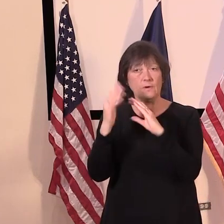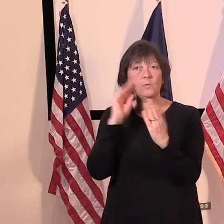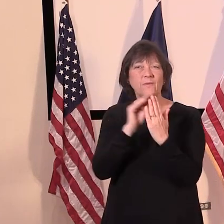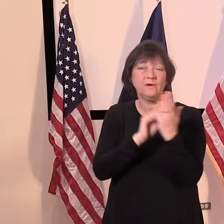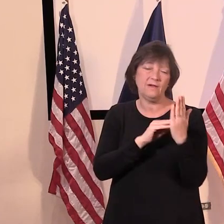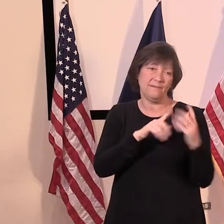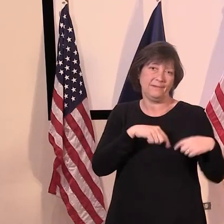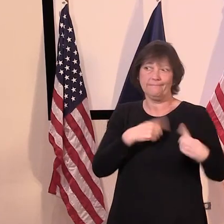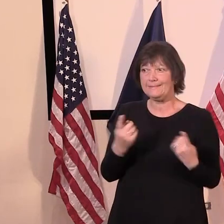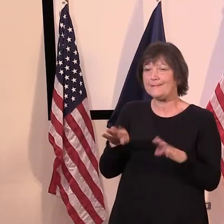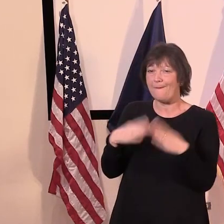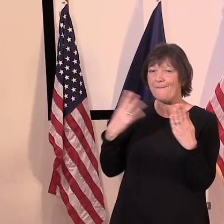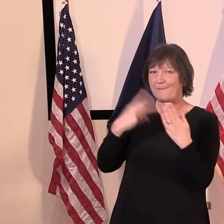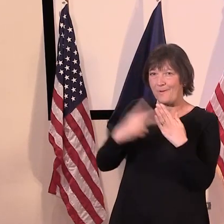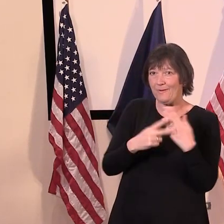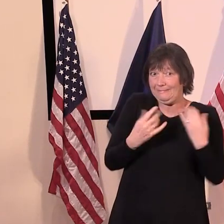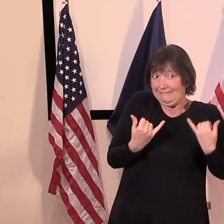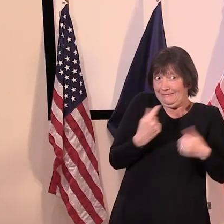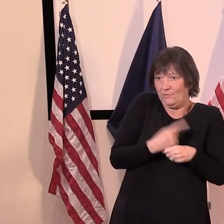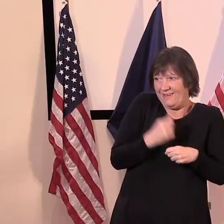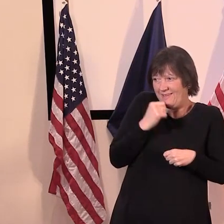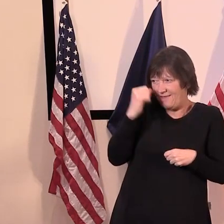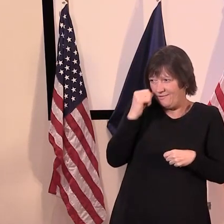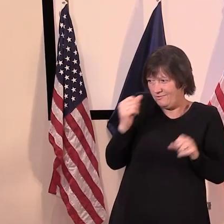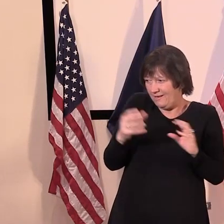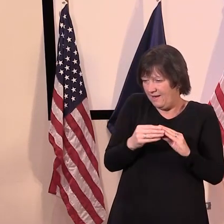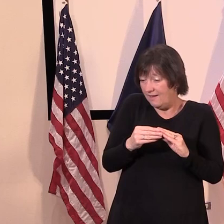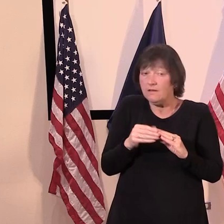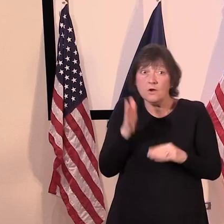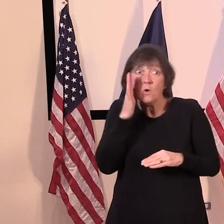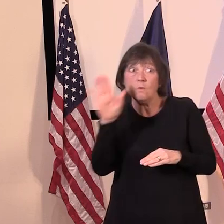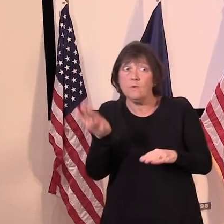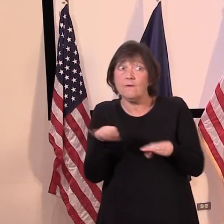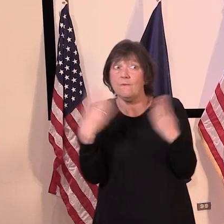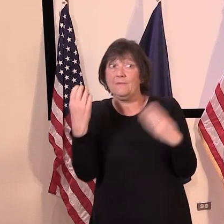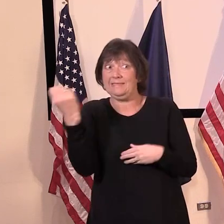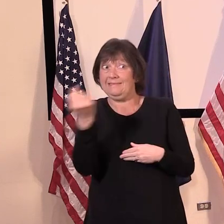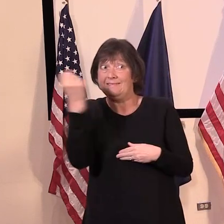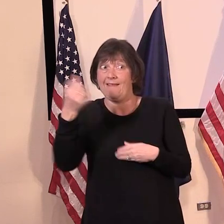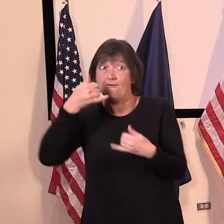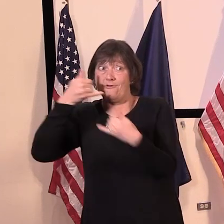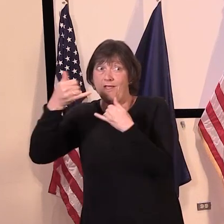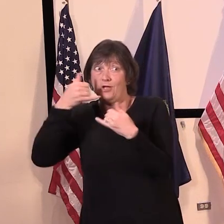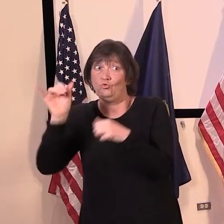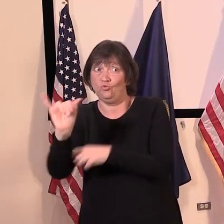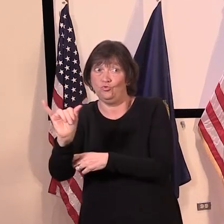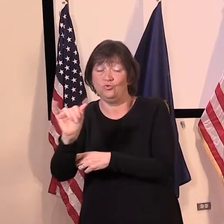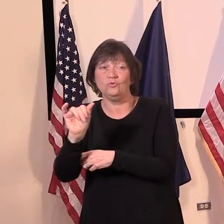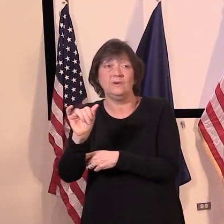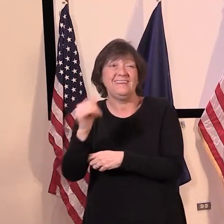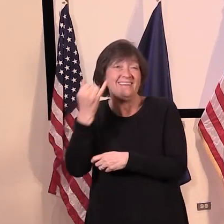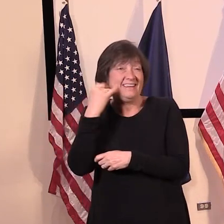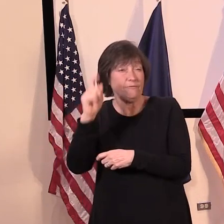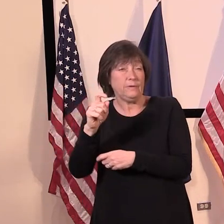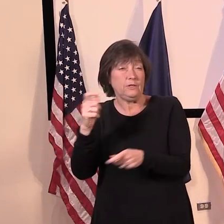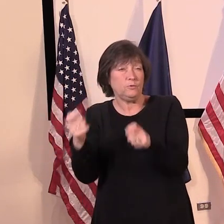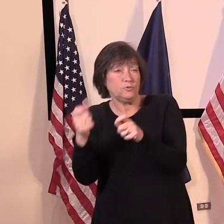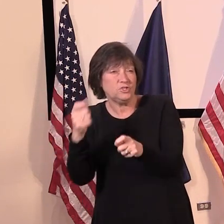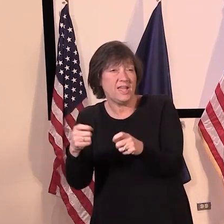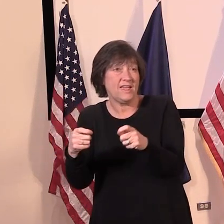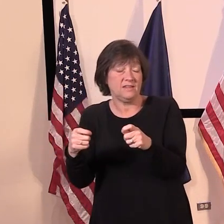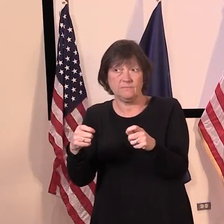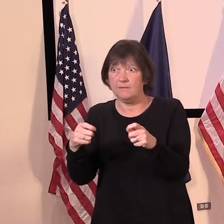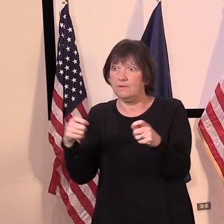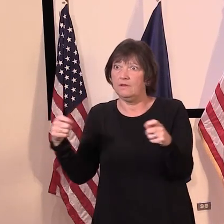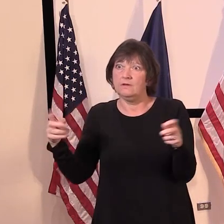uh, yesterday, today, uh, the call center is open on Saturday. Uh, and if we need to make additional adjustments, either in more